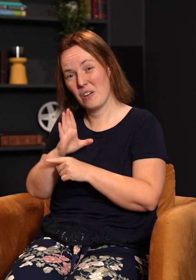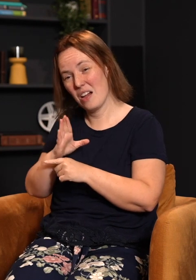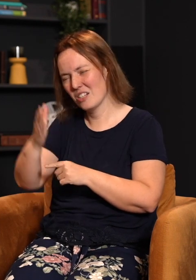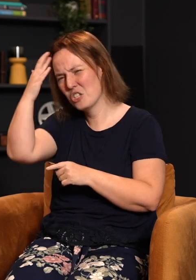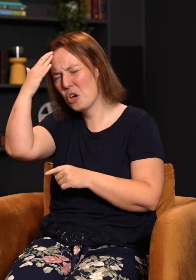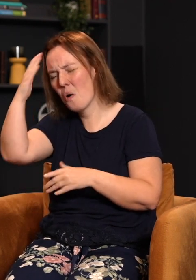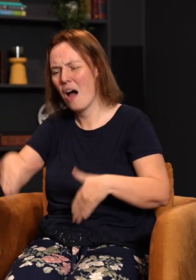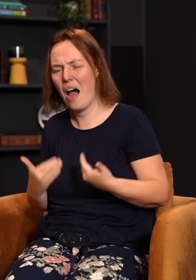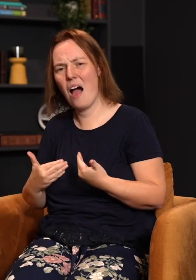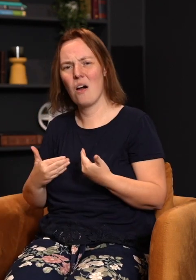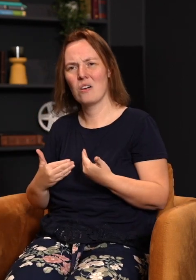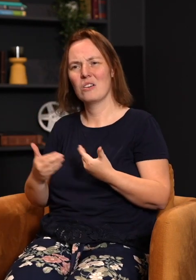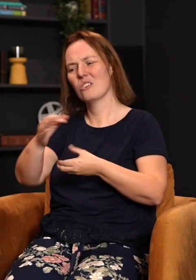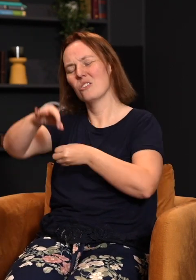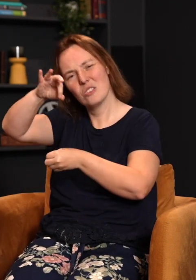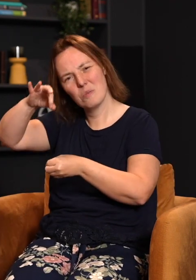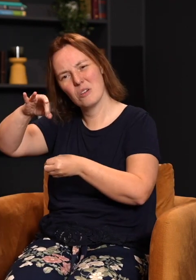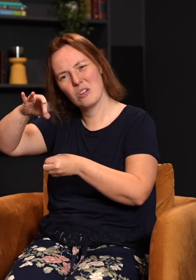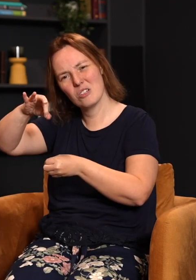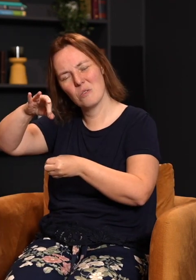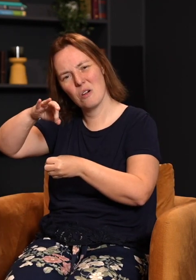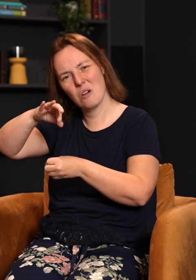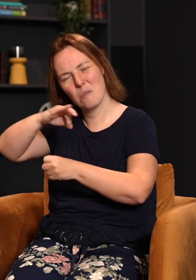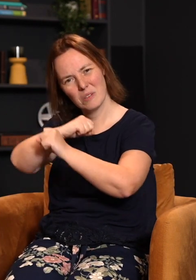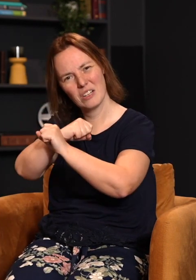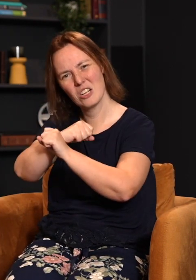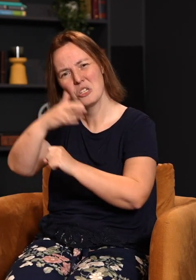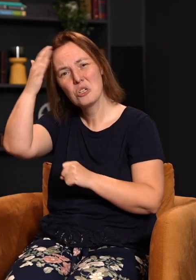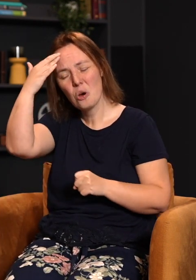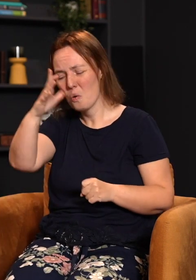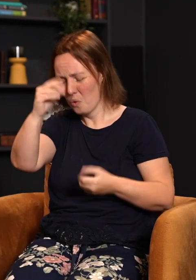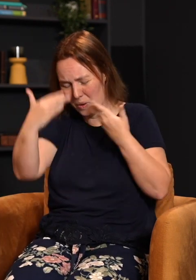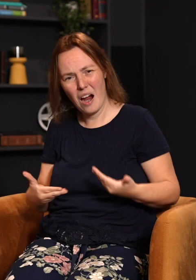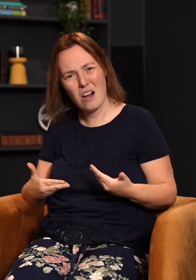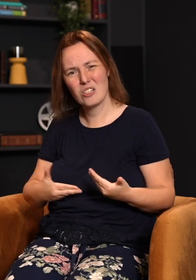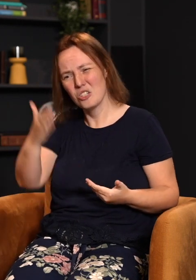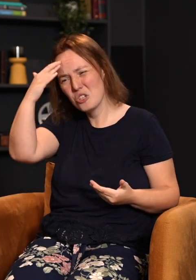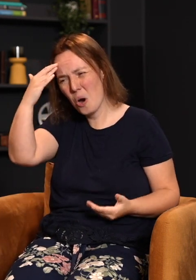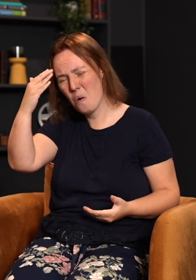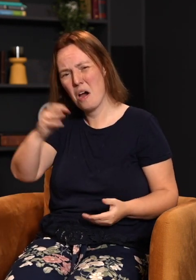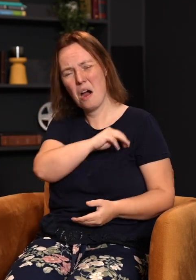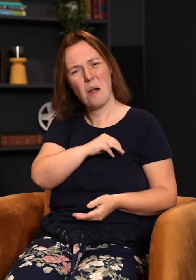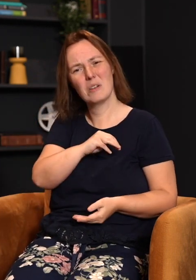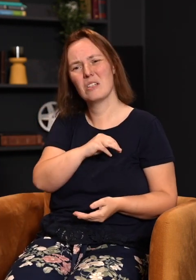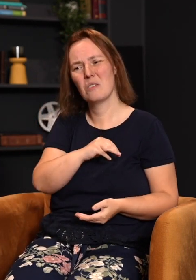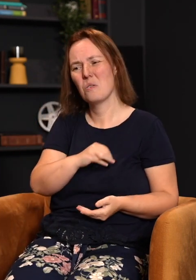of God to know how to use this spiritual sword, to know who we are, to know what our mission is, to know what the abundant